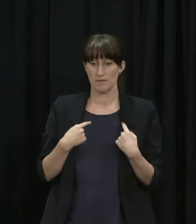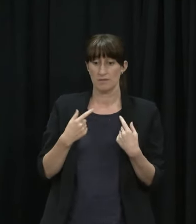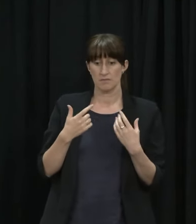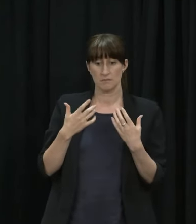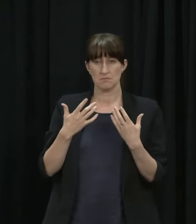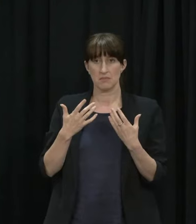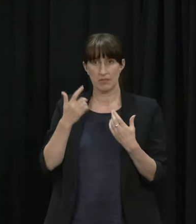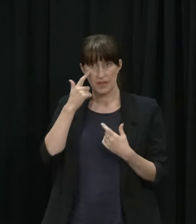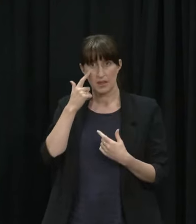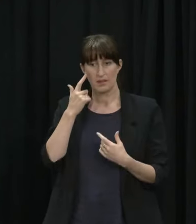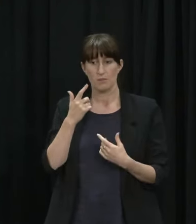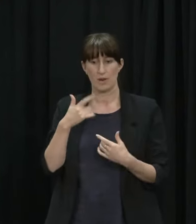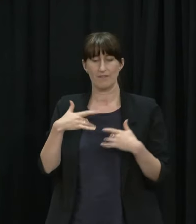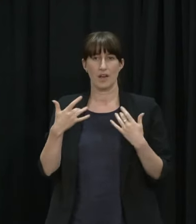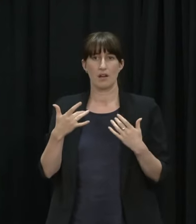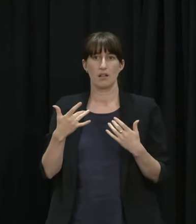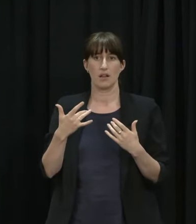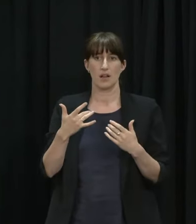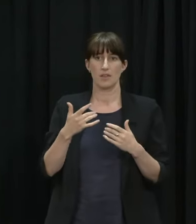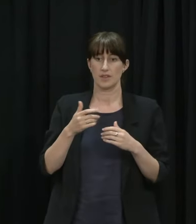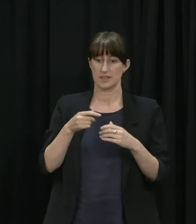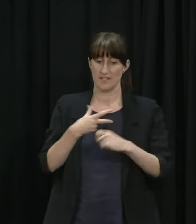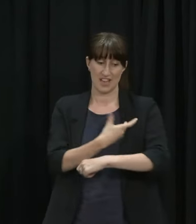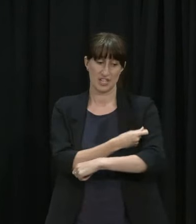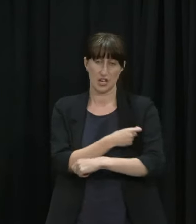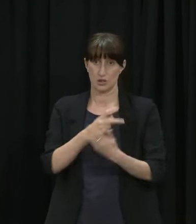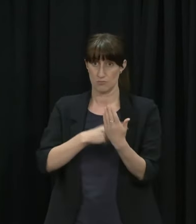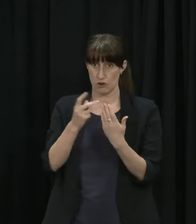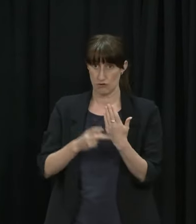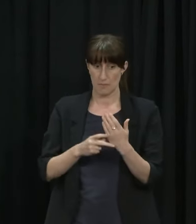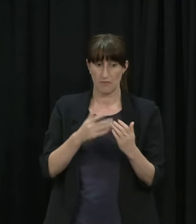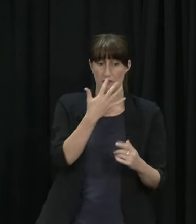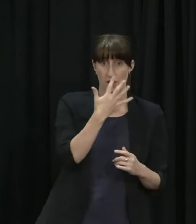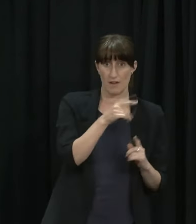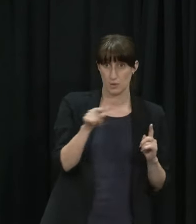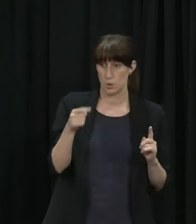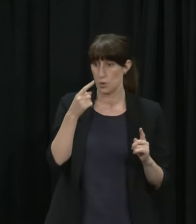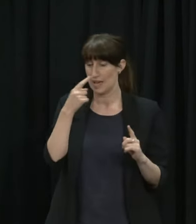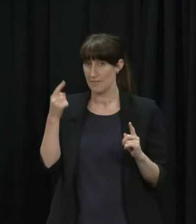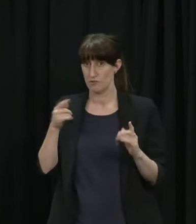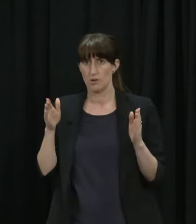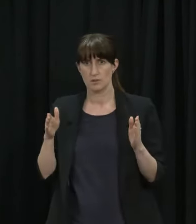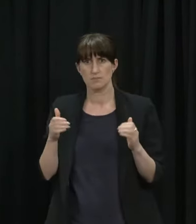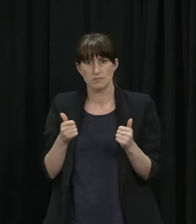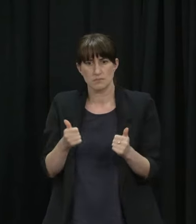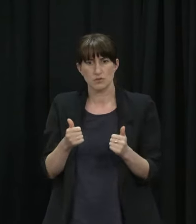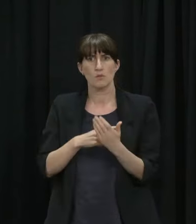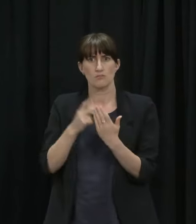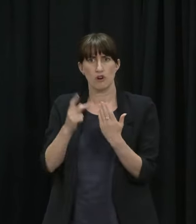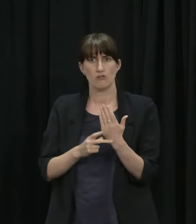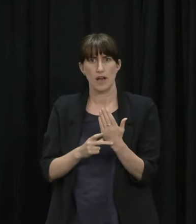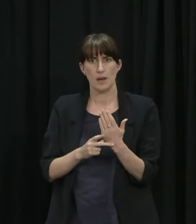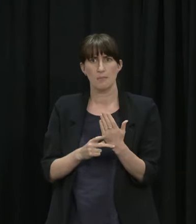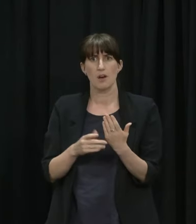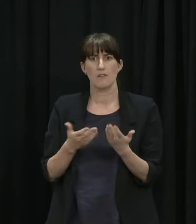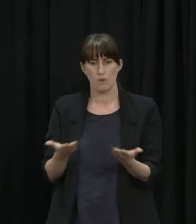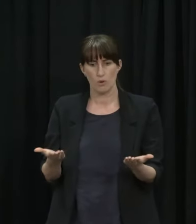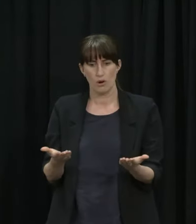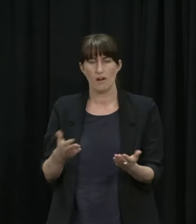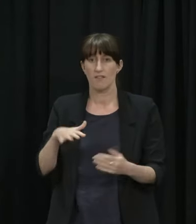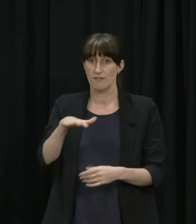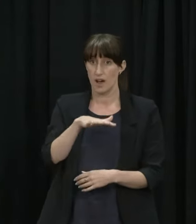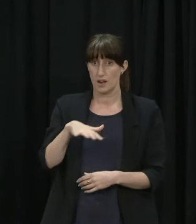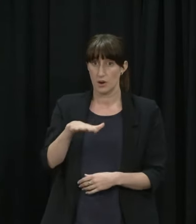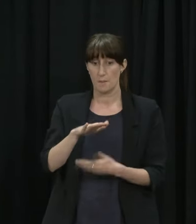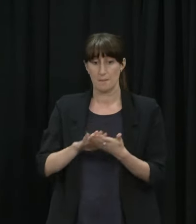olds will be a program for whānau one that allows parents and caregivers to receive reliable